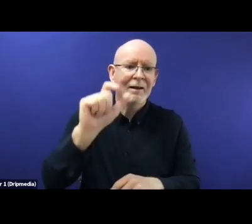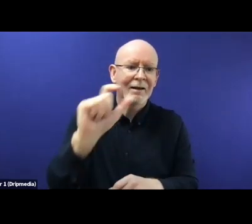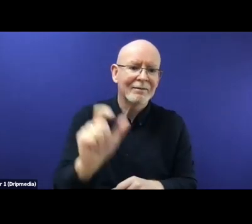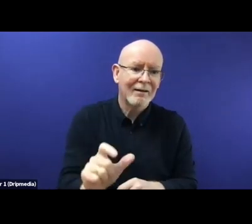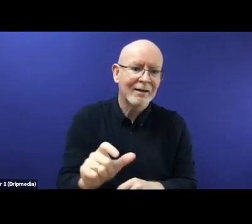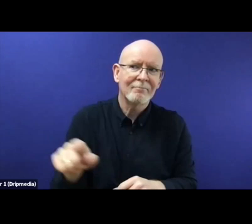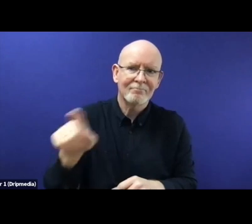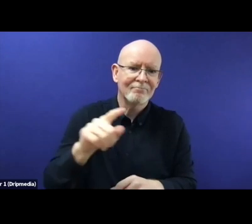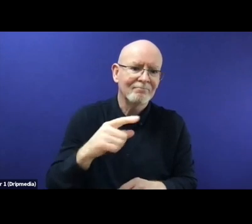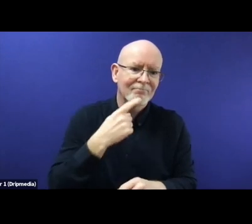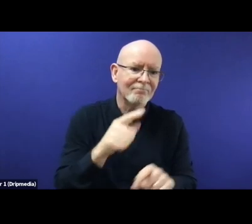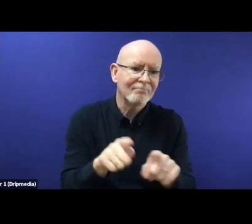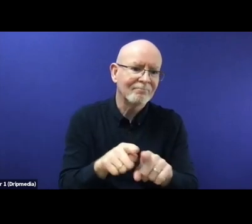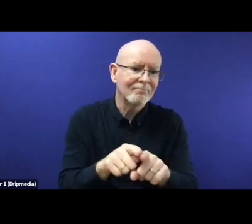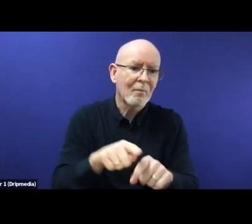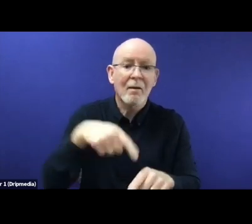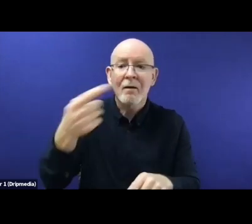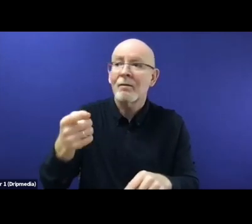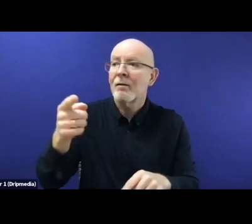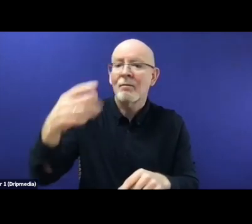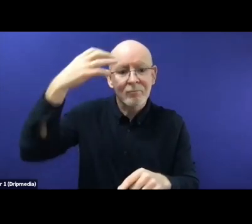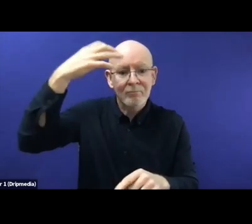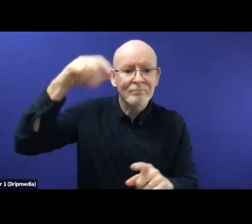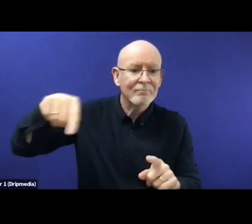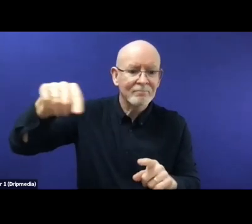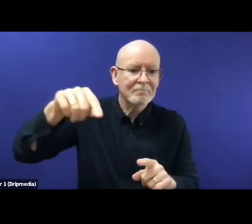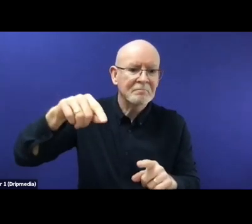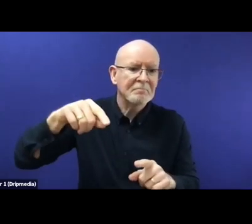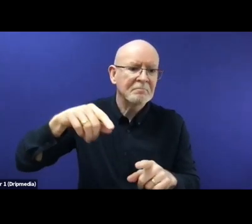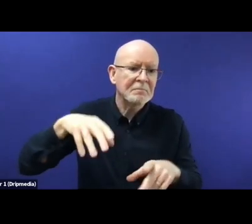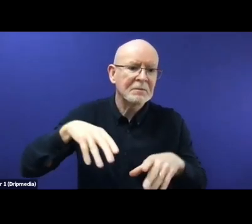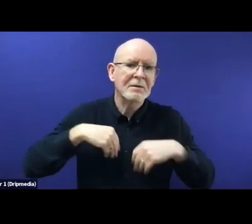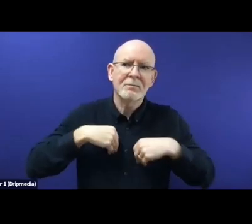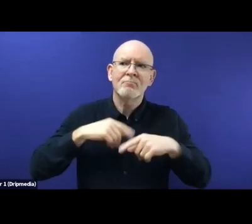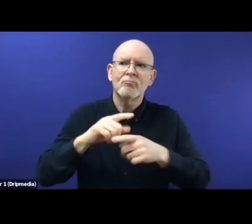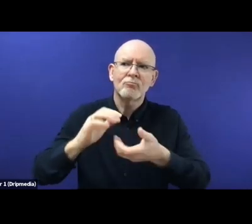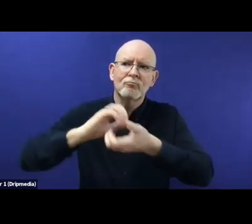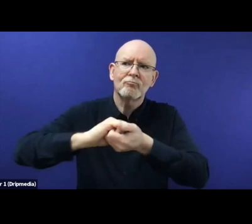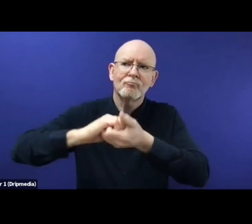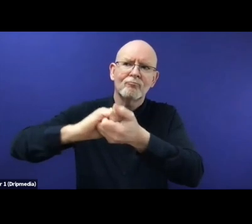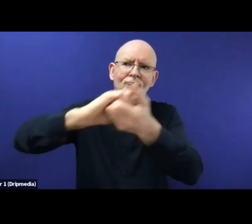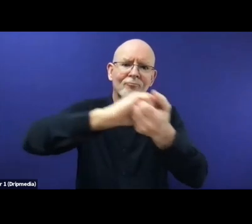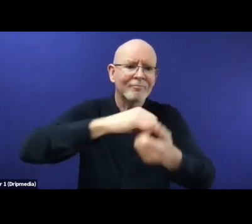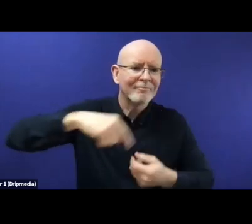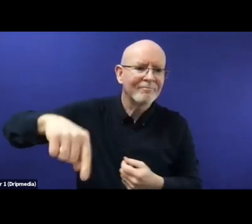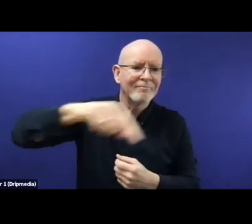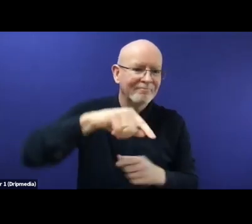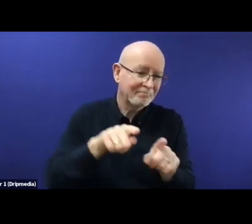On the being made contingent, though, on border control at the external borders, including